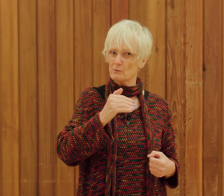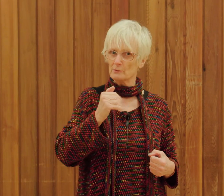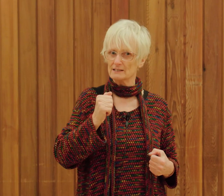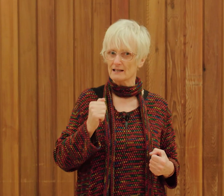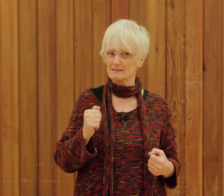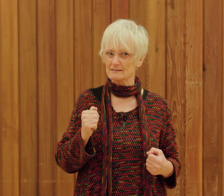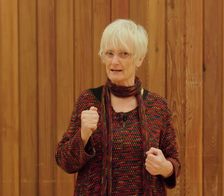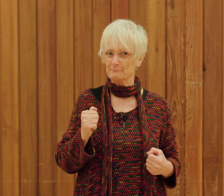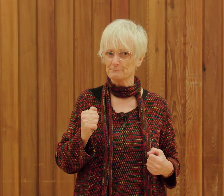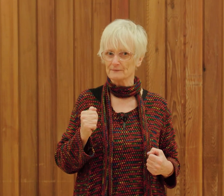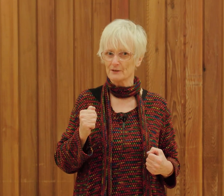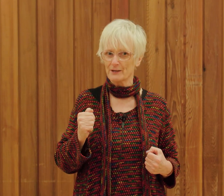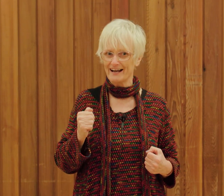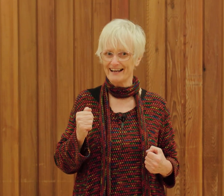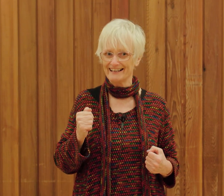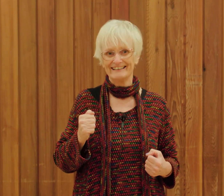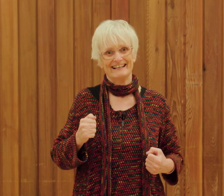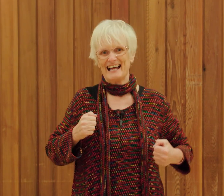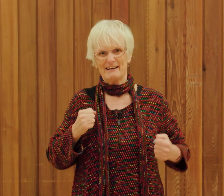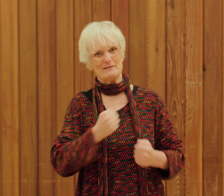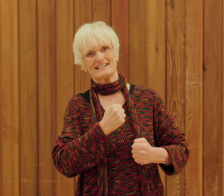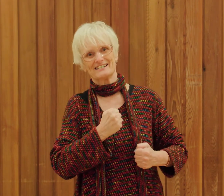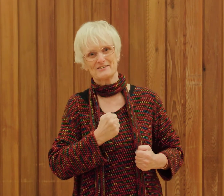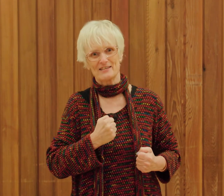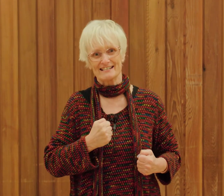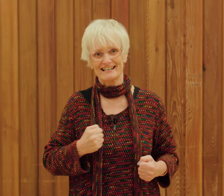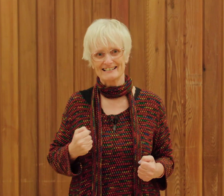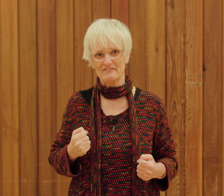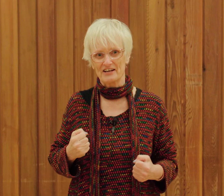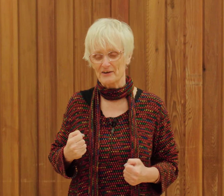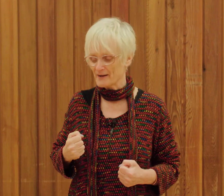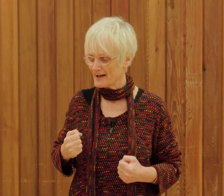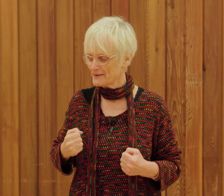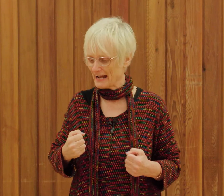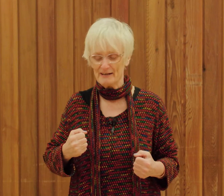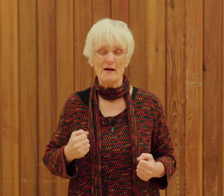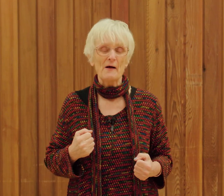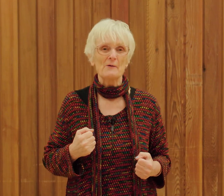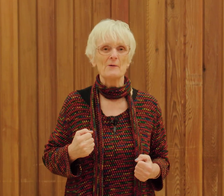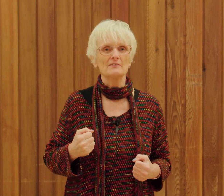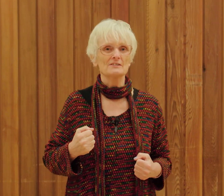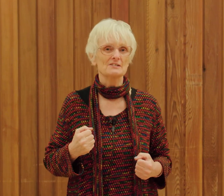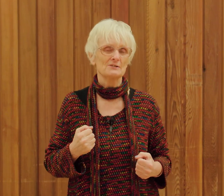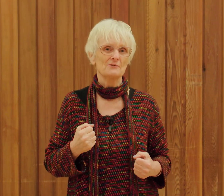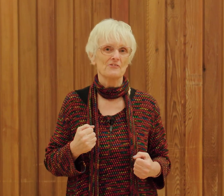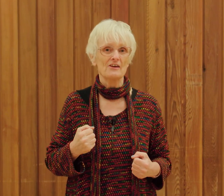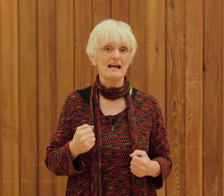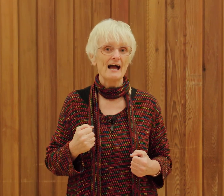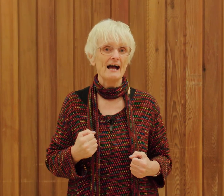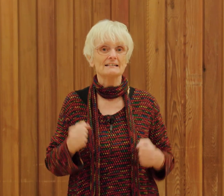what we did last time okay we can do this let's have a go okay one two three and